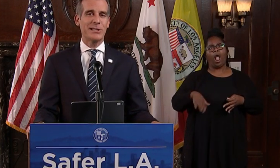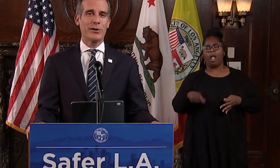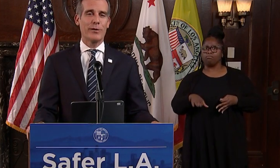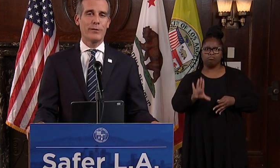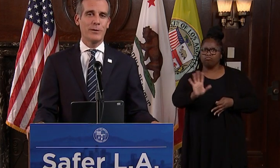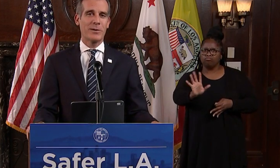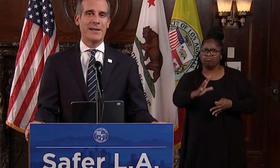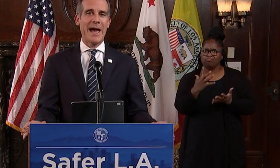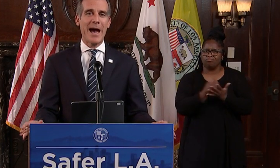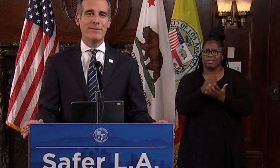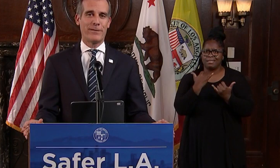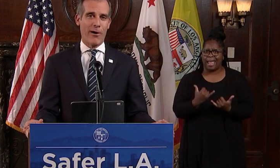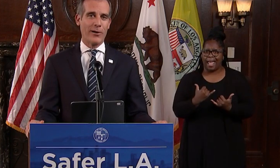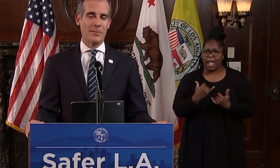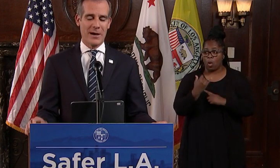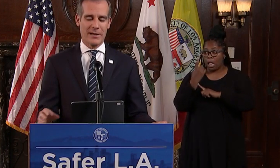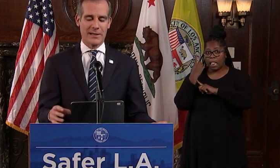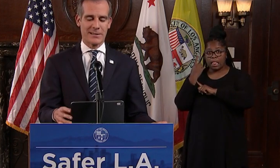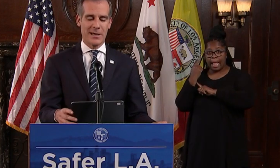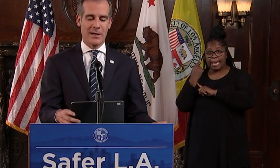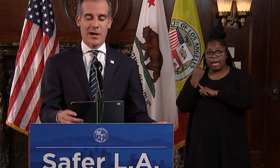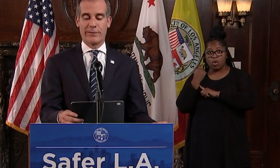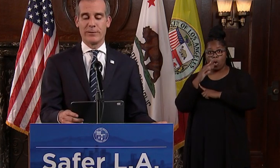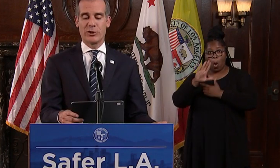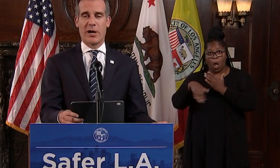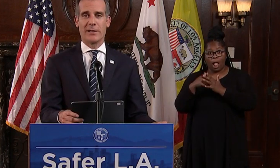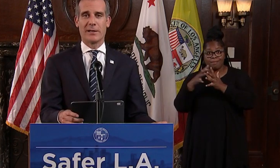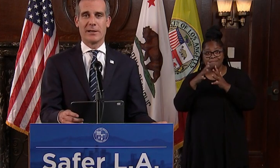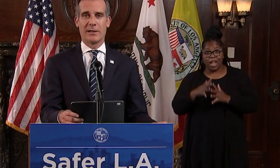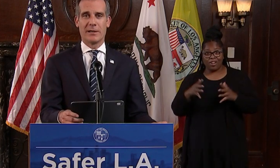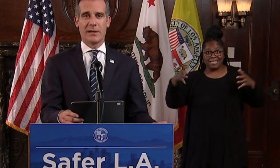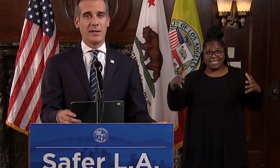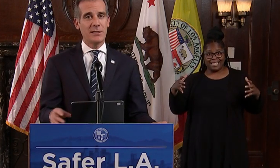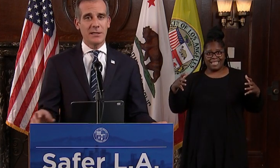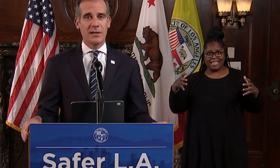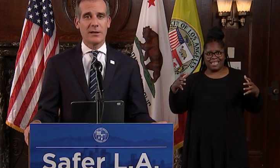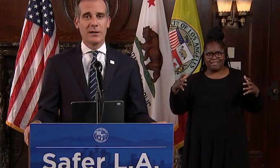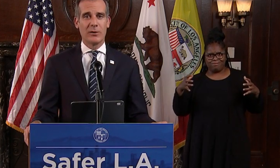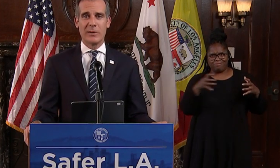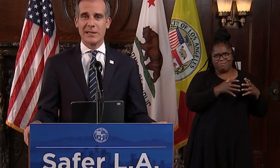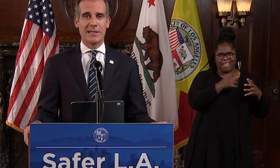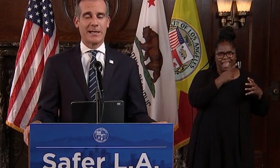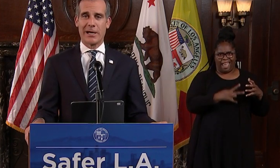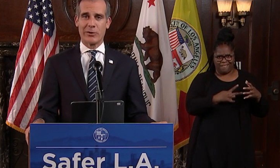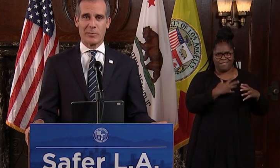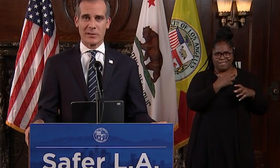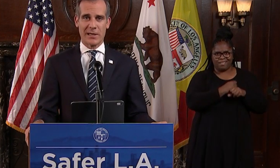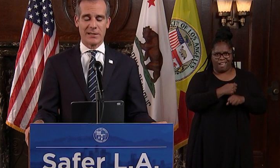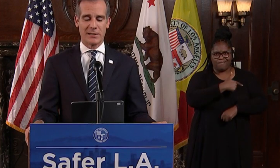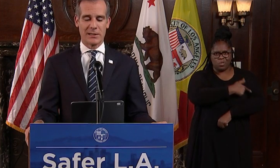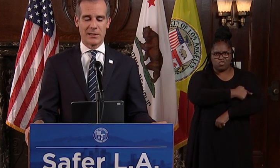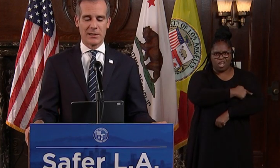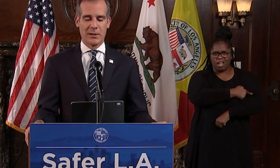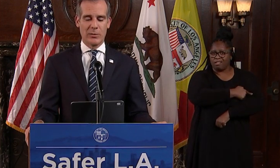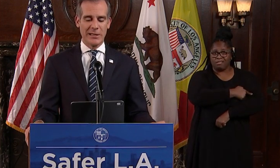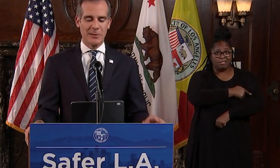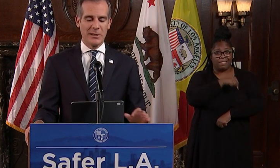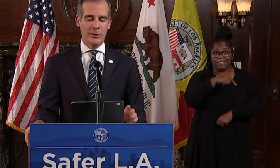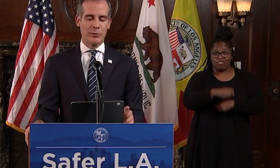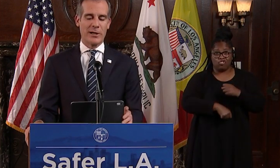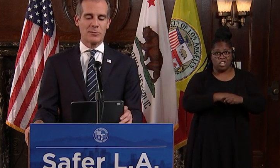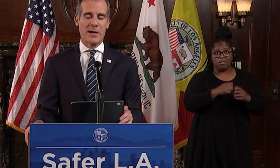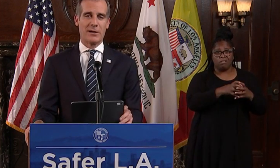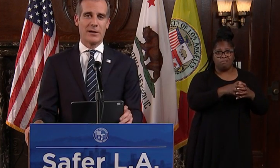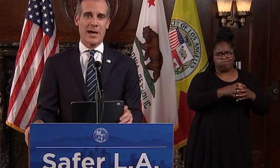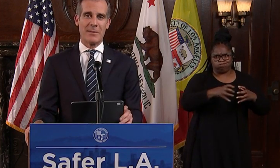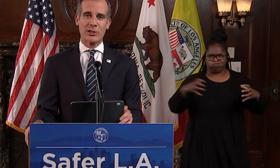Last year, fewer than half of all Americans got a flu shot. This year, we need to get 100%. We need to